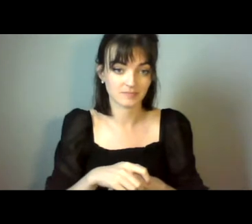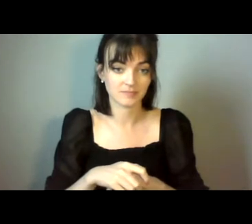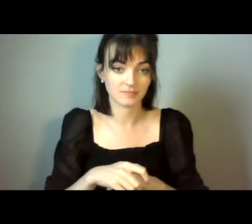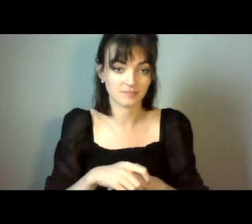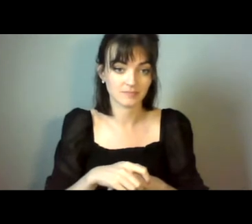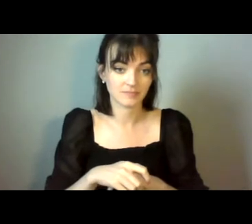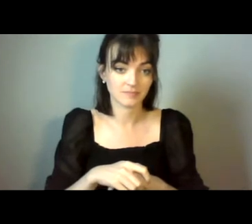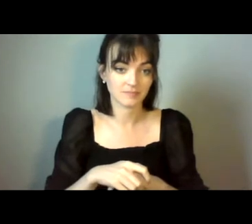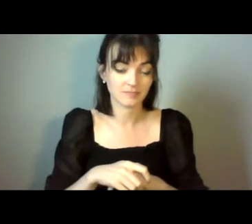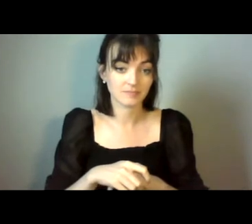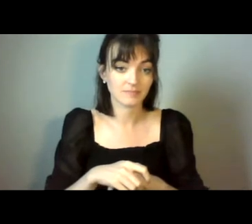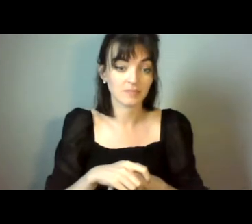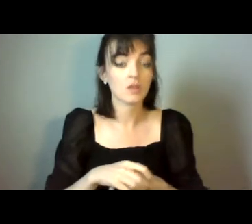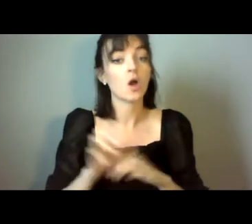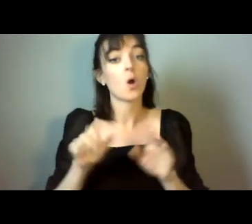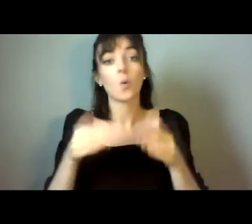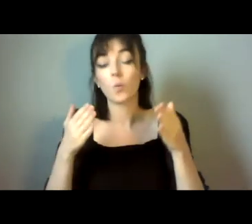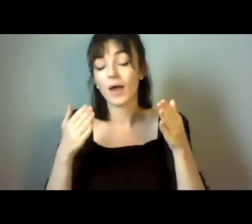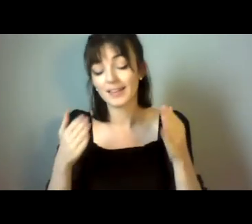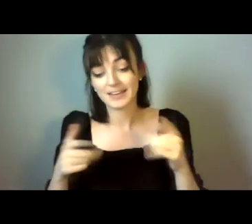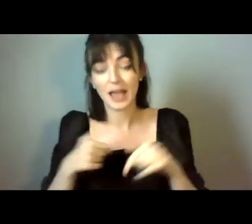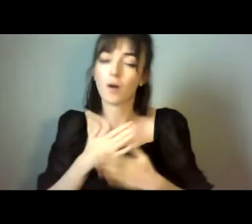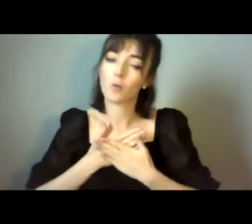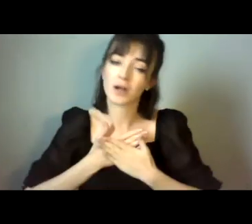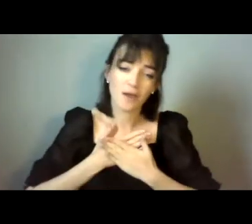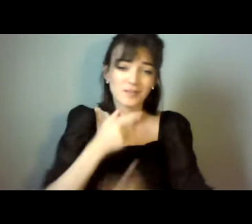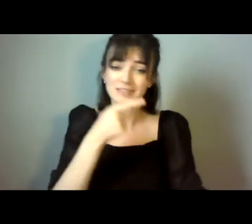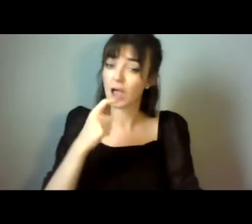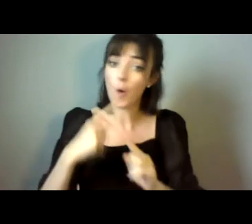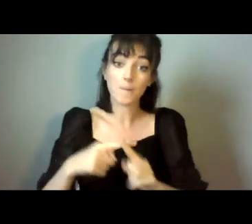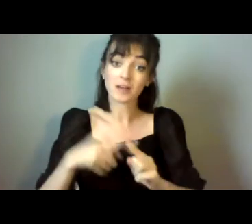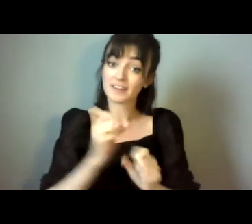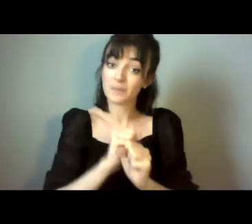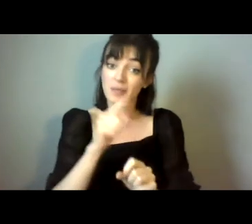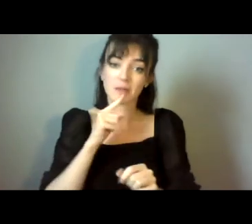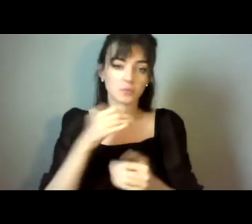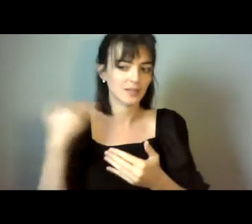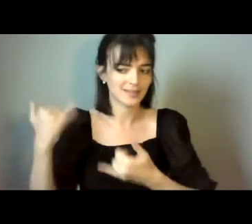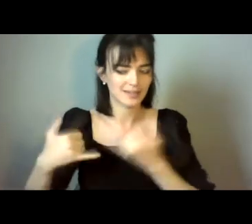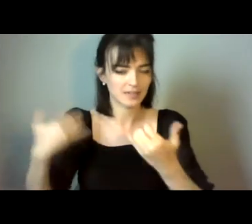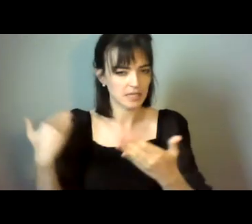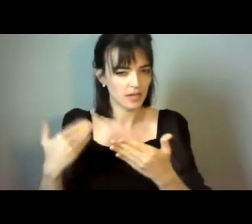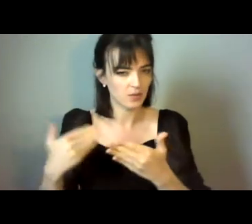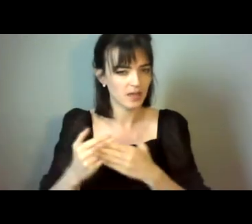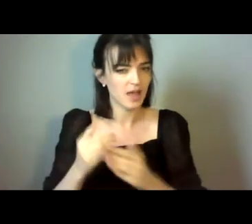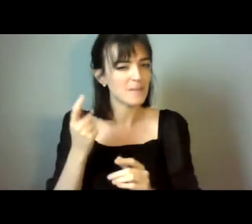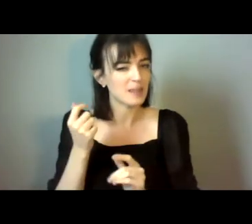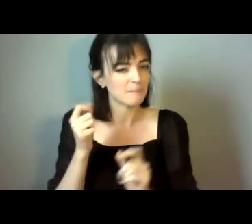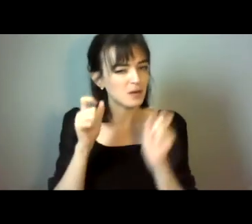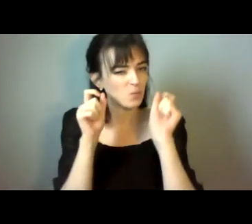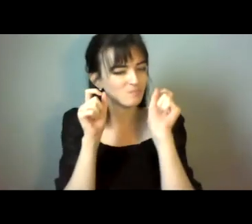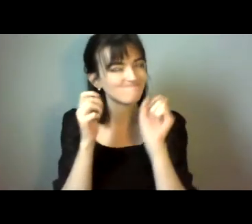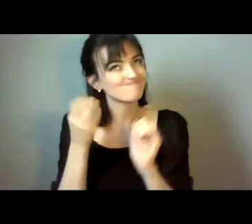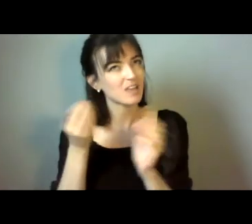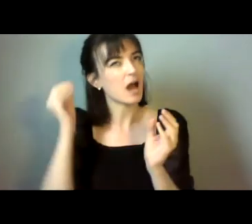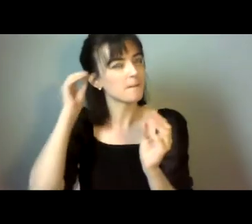Helen. Oh, well, now I'd love to be really positive about this, but after all these years, I'm a bit cautious as to what I'm going to say because